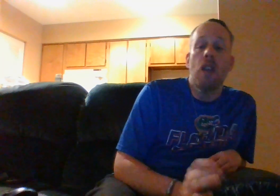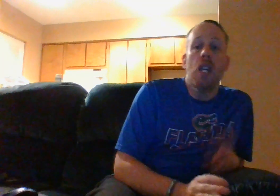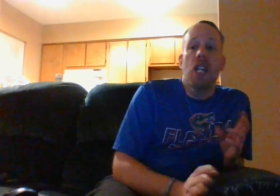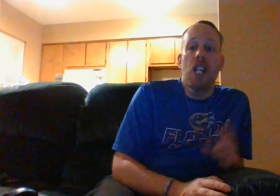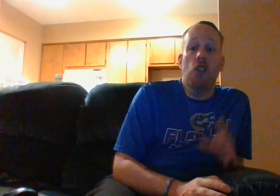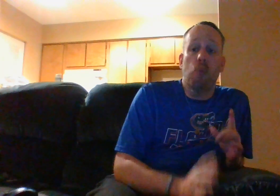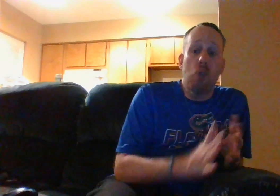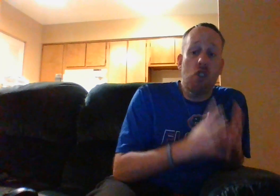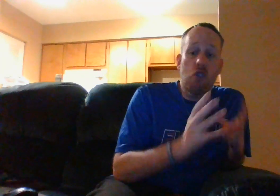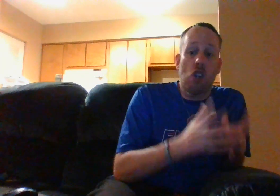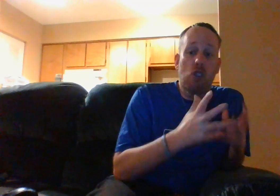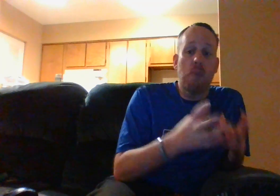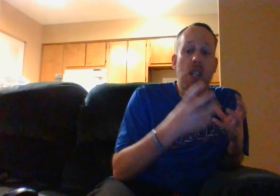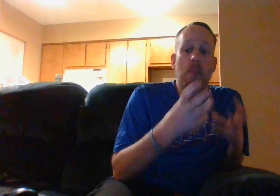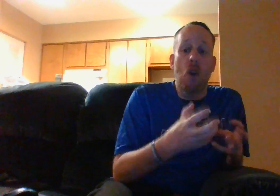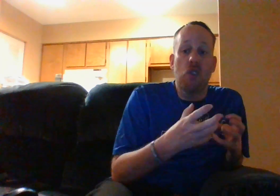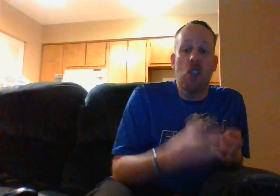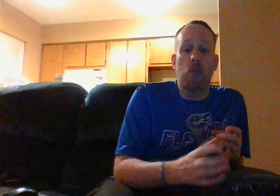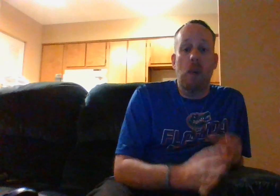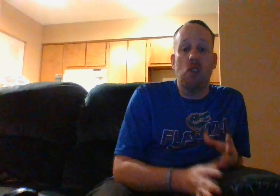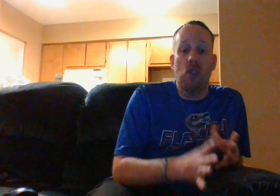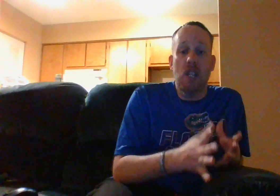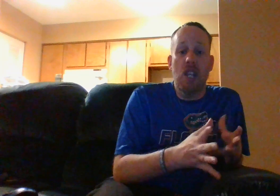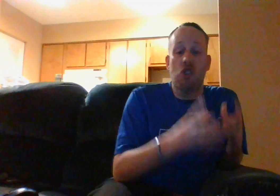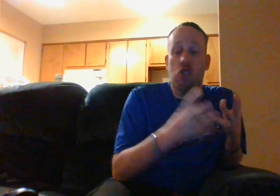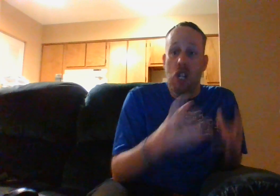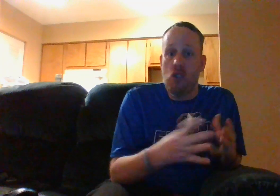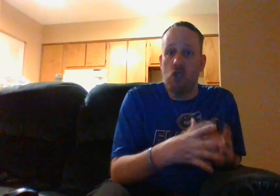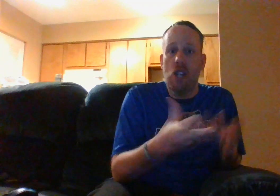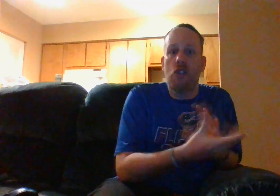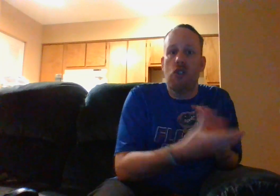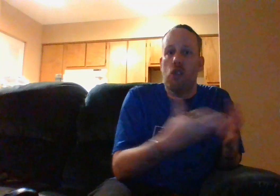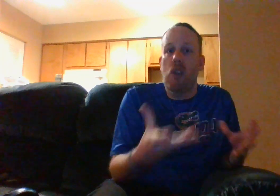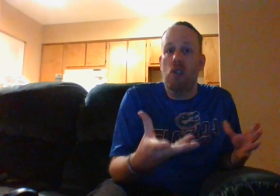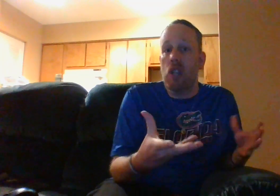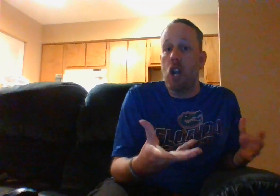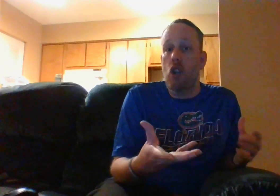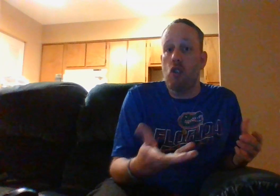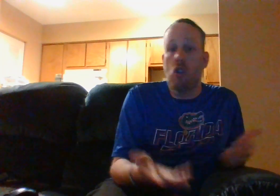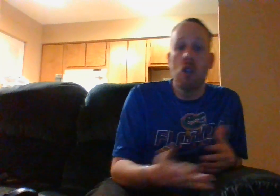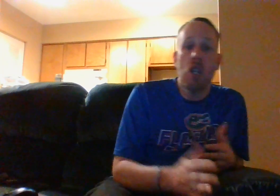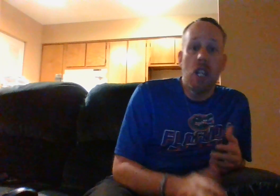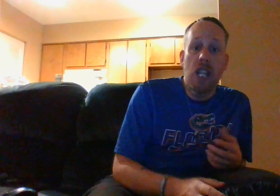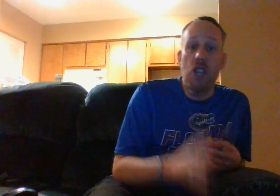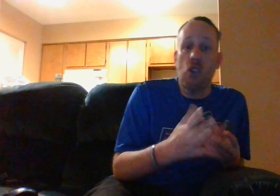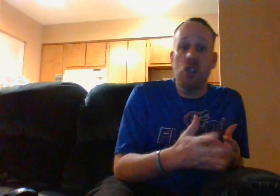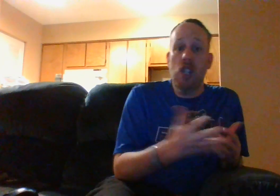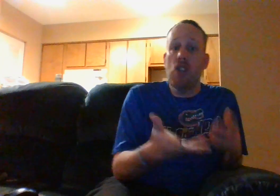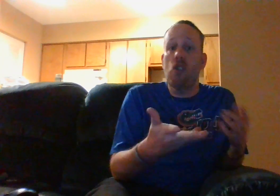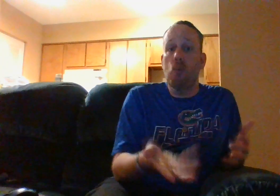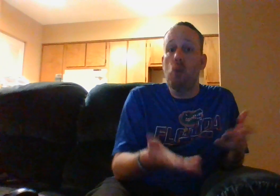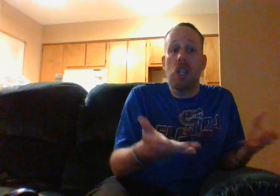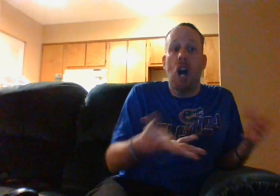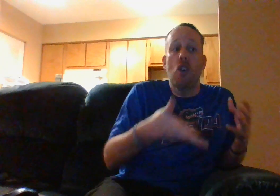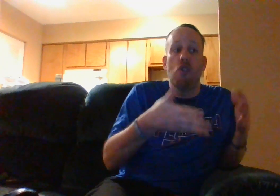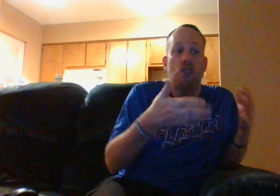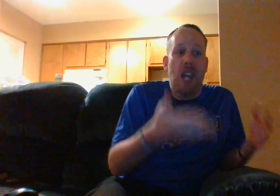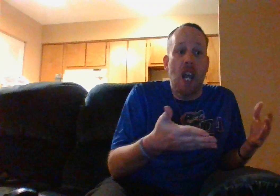it really strikes me the most is basically is shin shin is just basically a character he doesn't he doesn't really understand